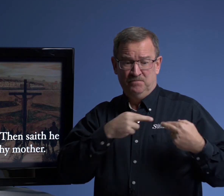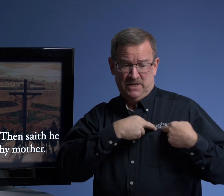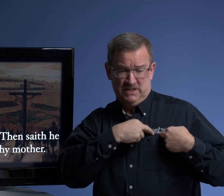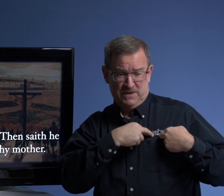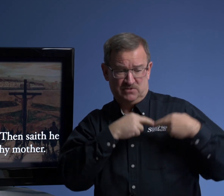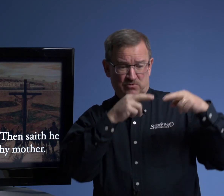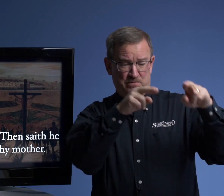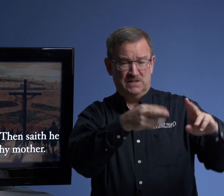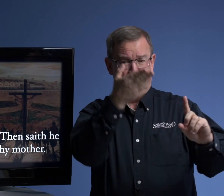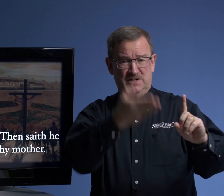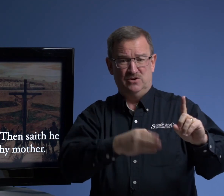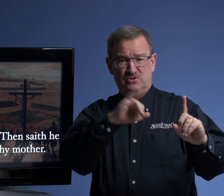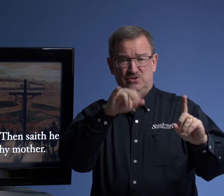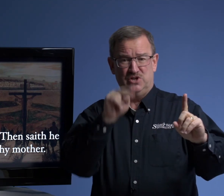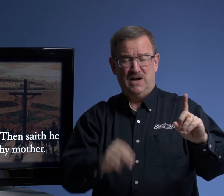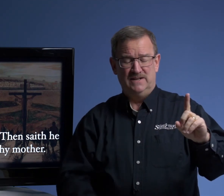He's passing responsibility on to John.